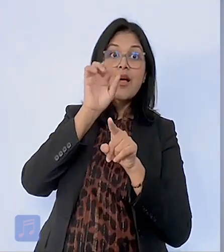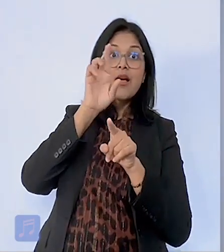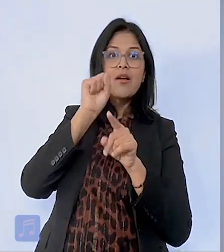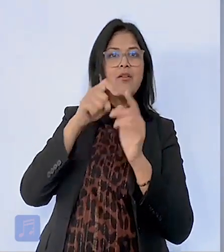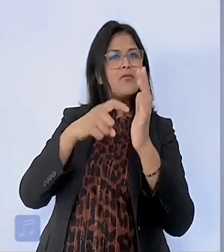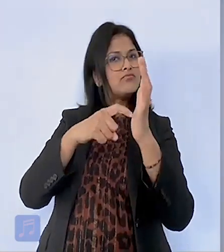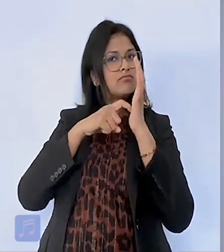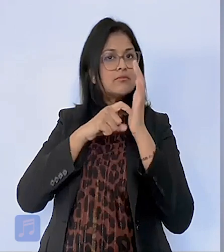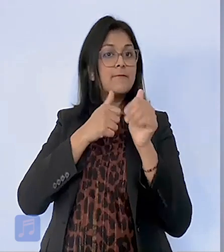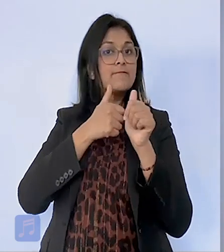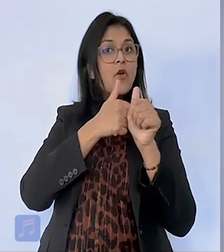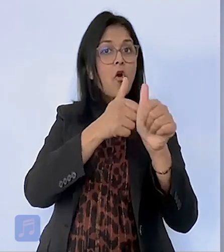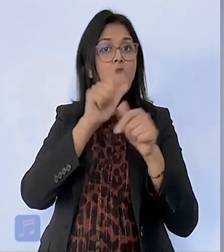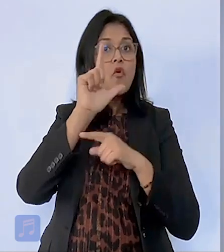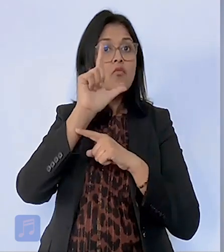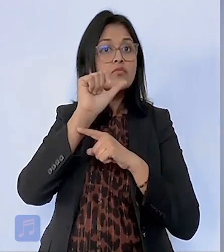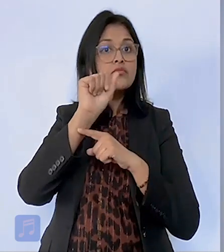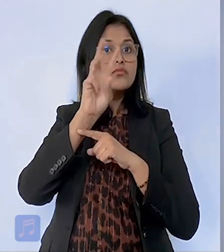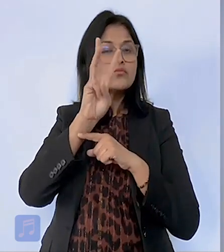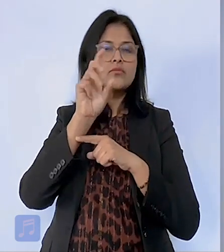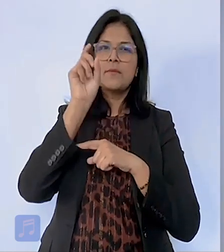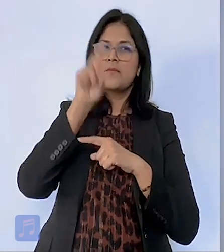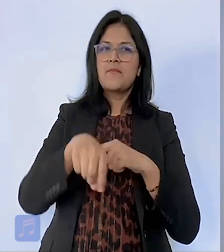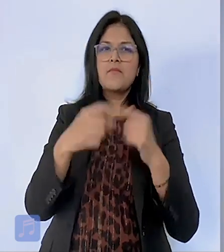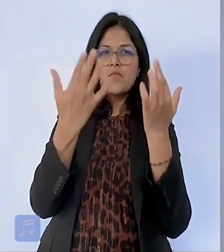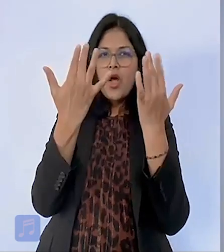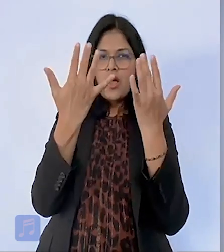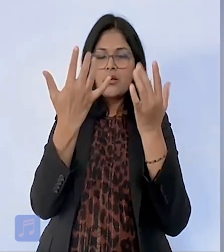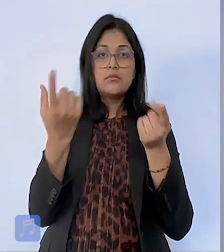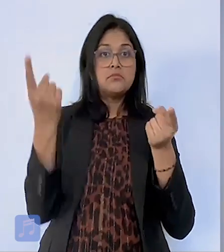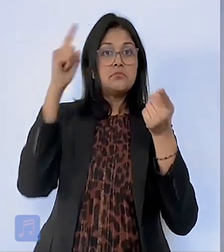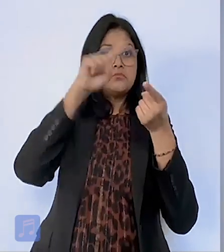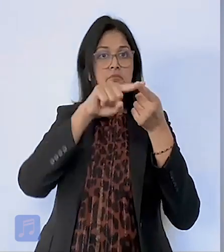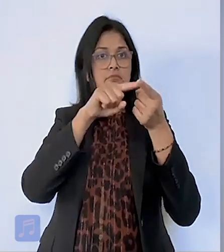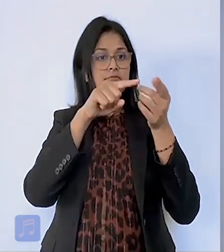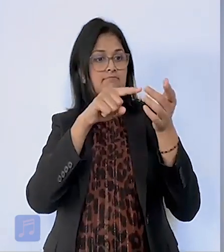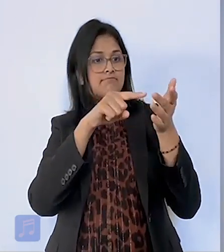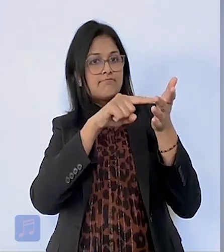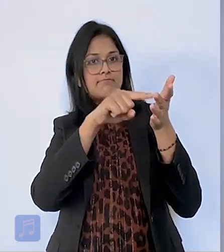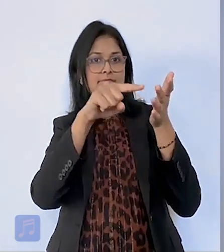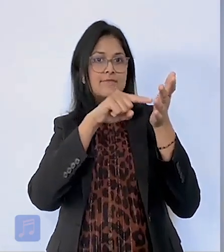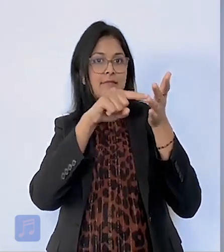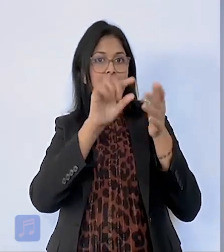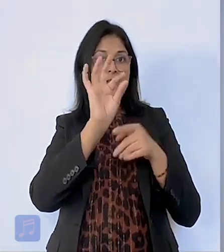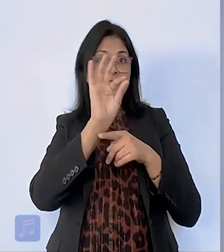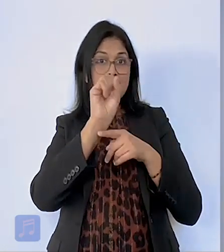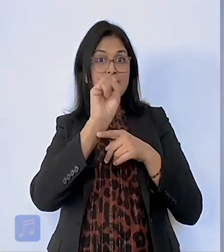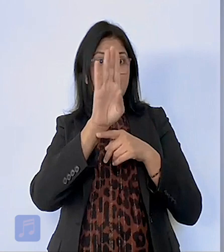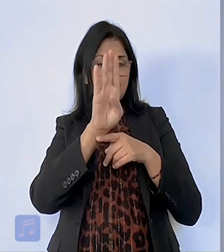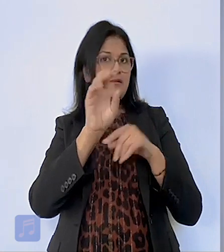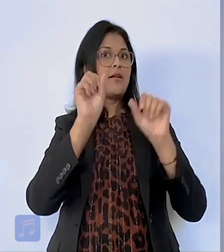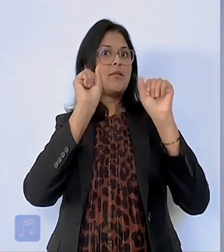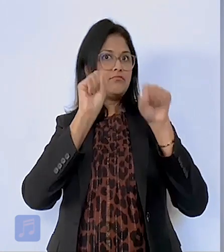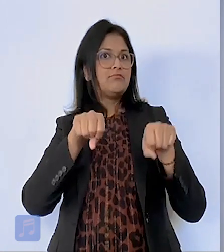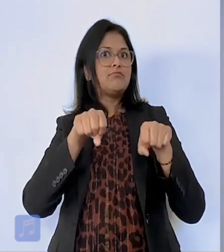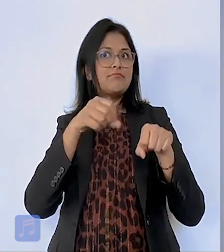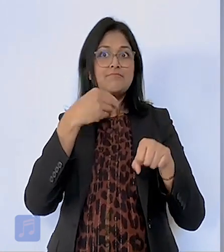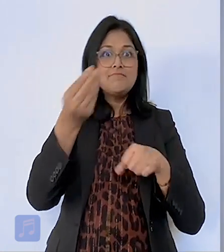One important note, the IRS is required by law to wait until mid-February to issue refunds to